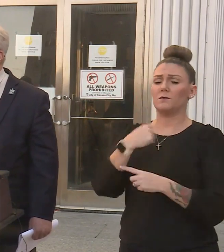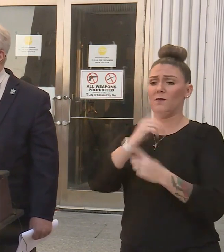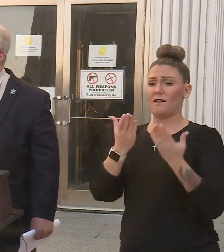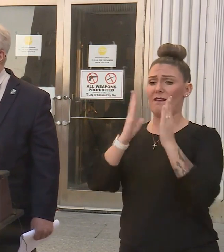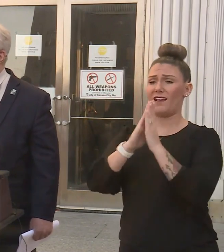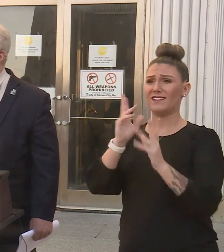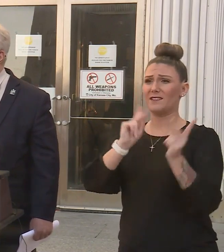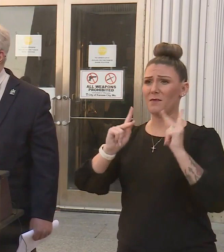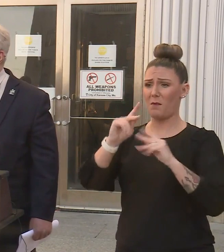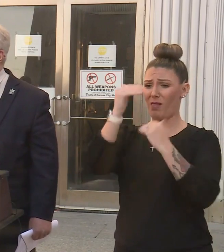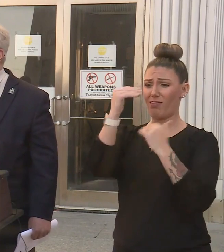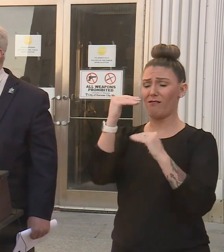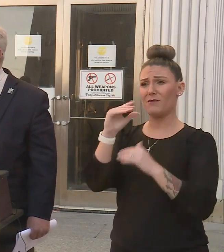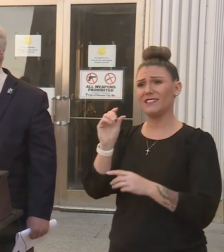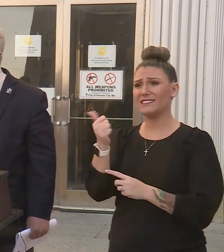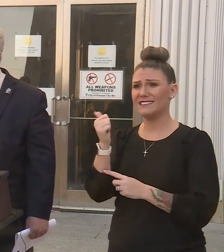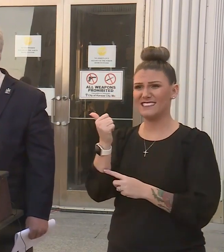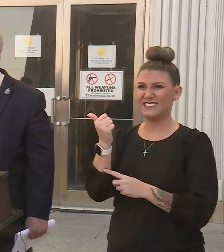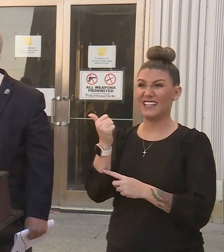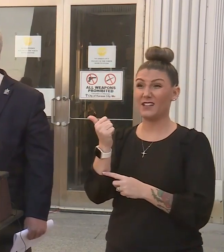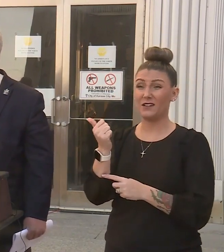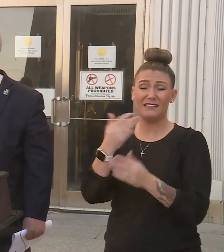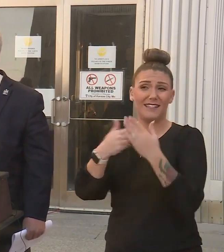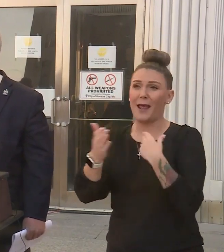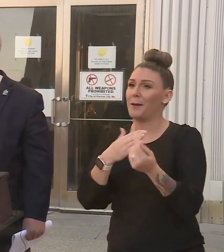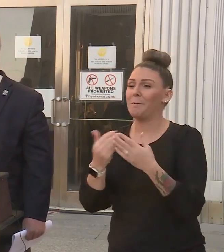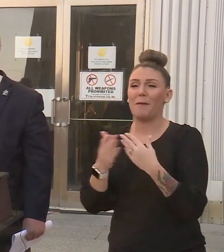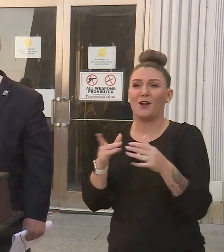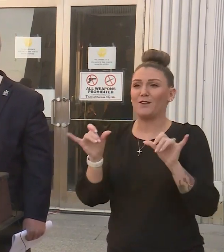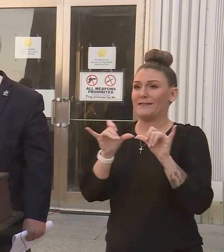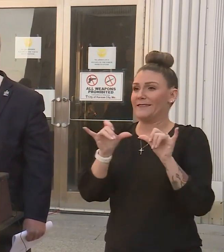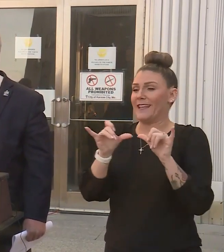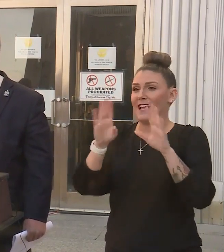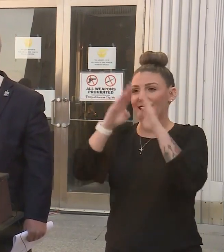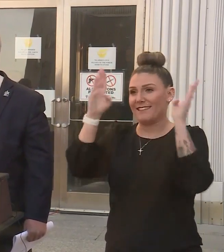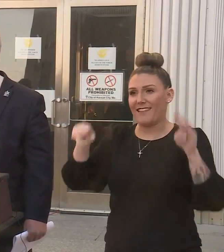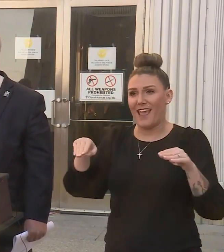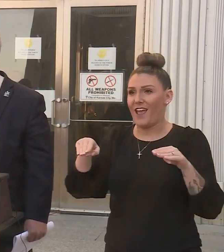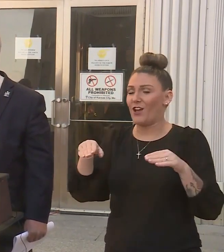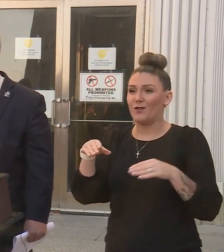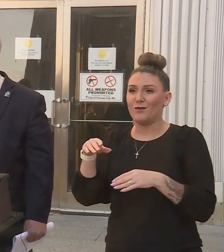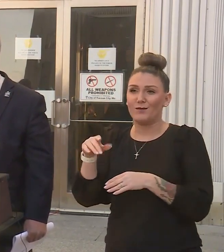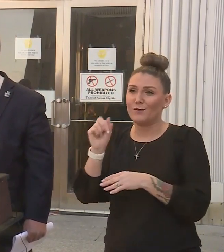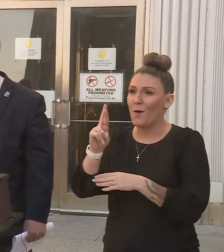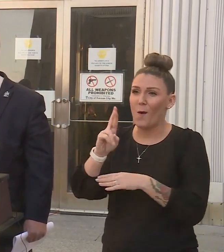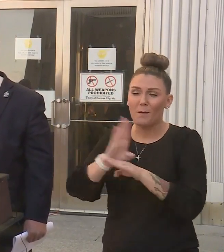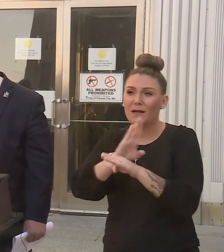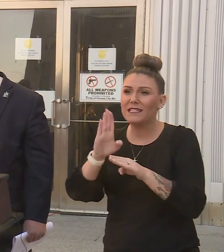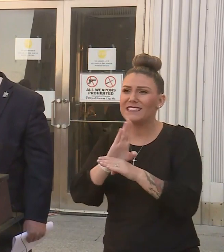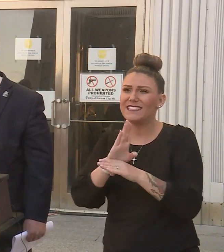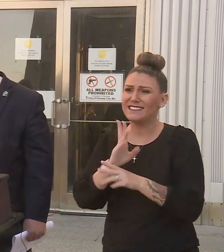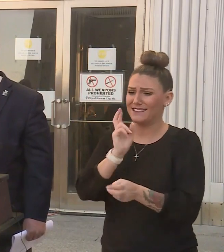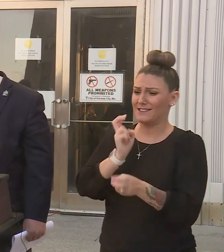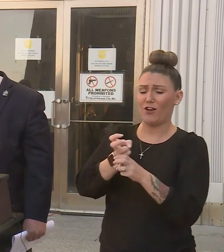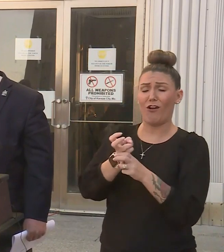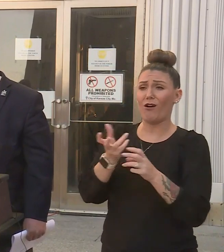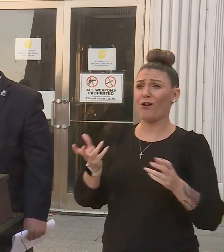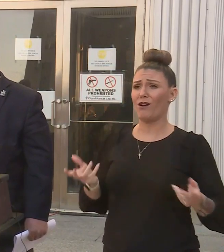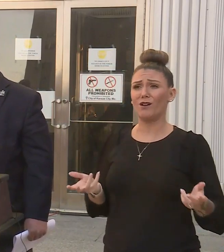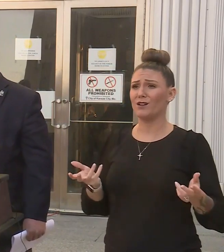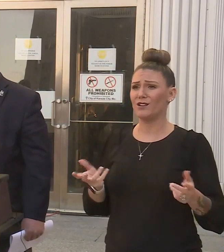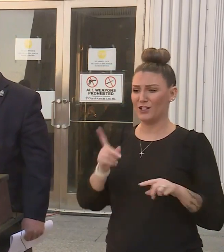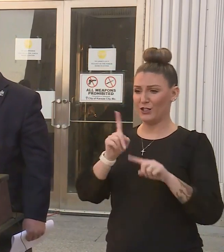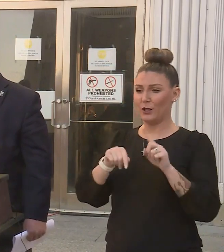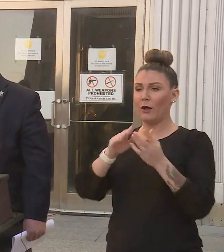folks to limit to 10 pretty much regardless of size of the establishment right now because it's pretty hard to,